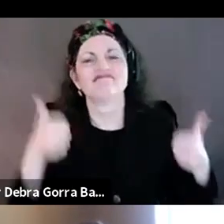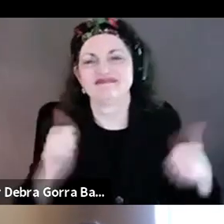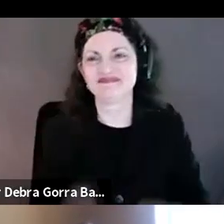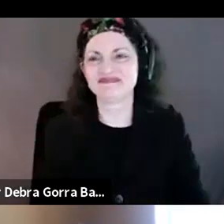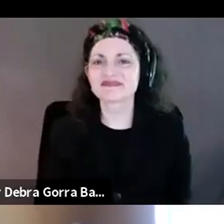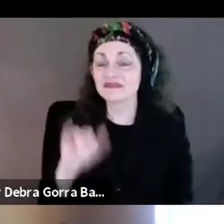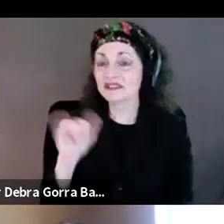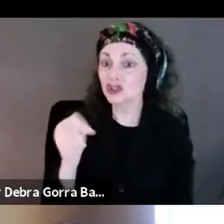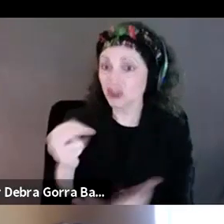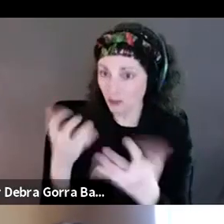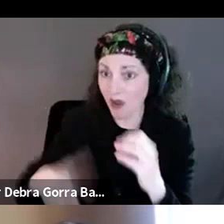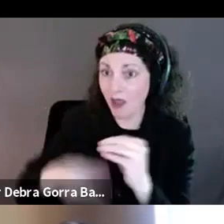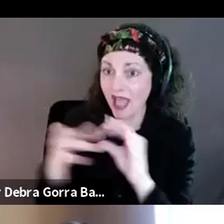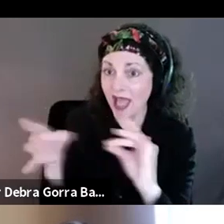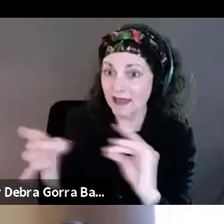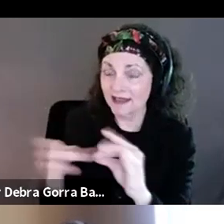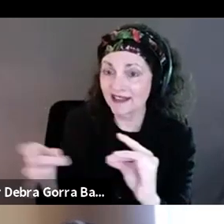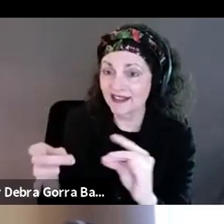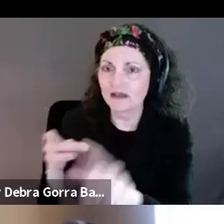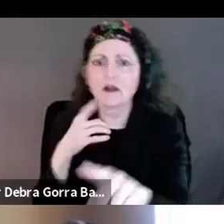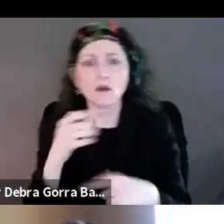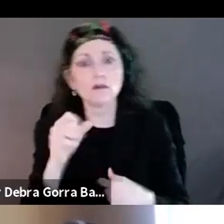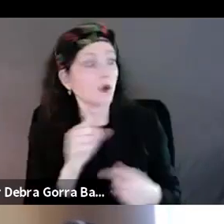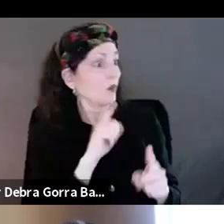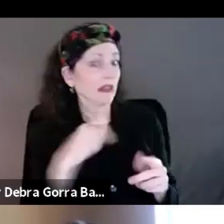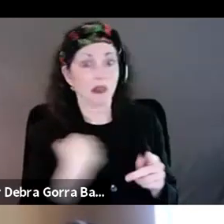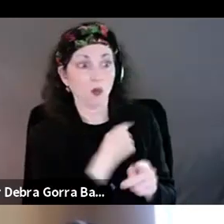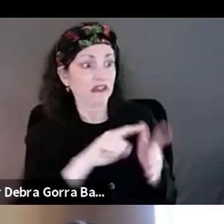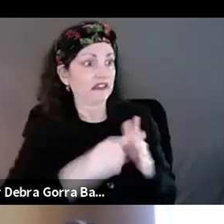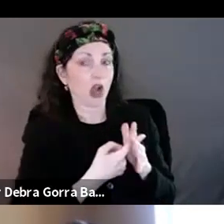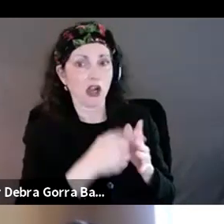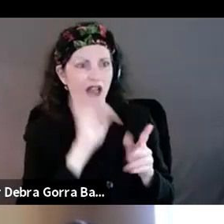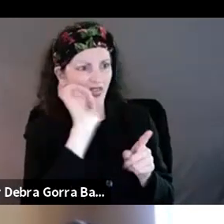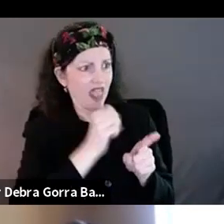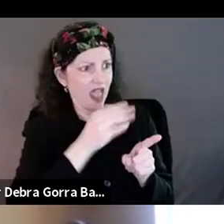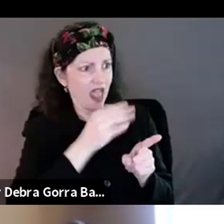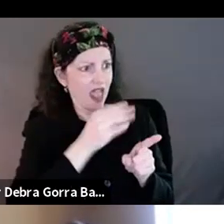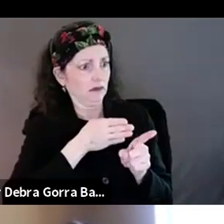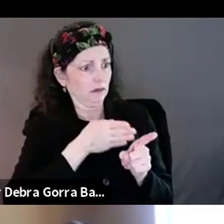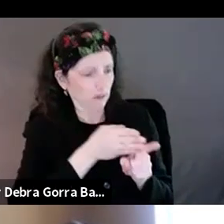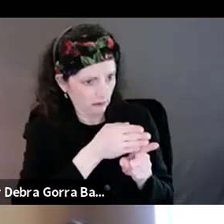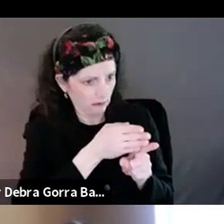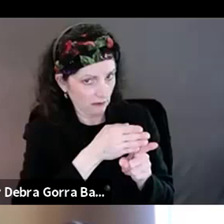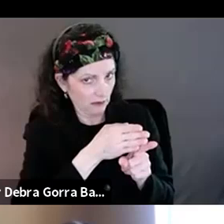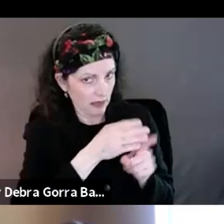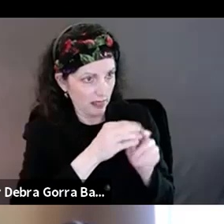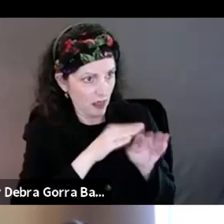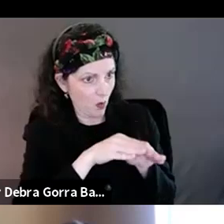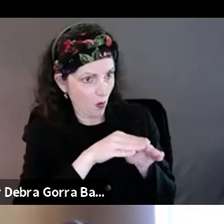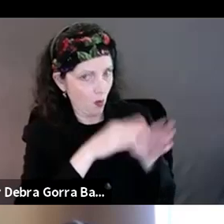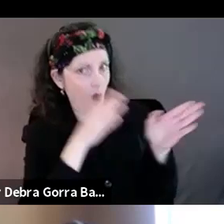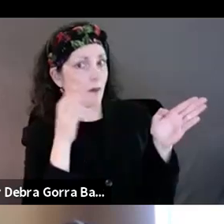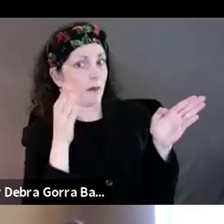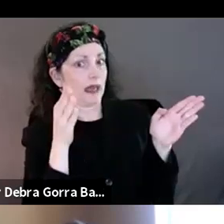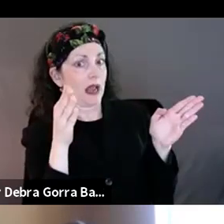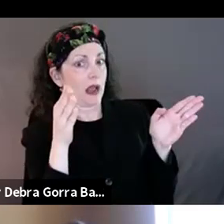No, it's just, you know, we kind of start down this one track, like you say, and then opening it up and then talking to Stacy and Andrea was